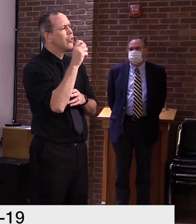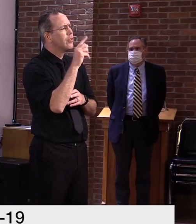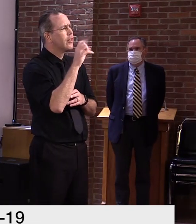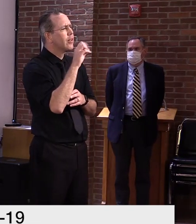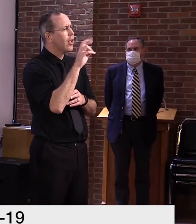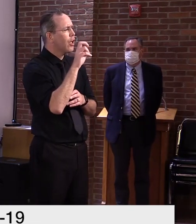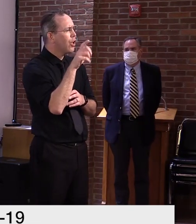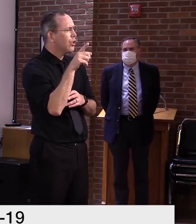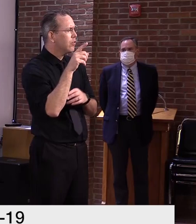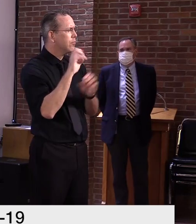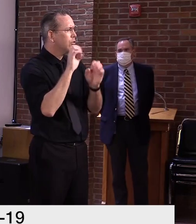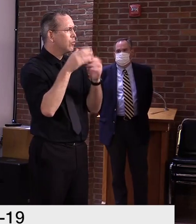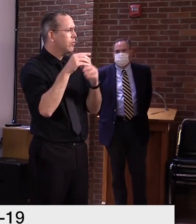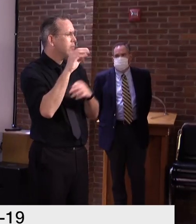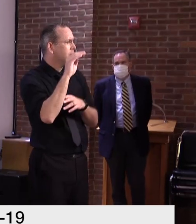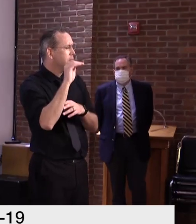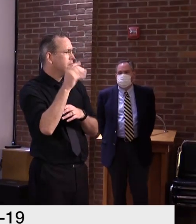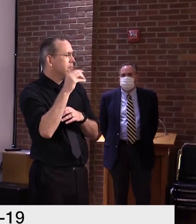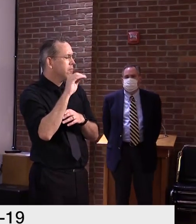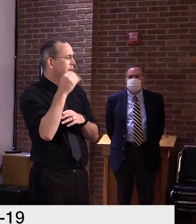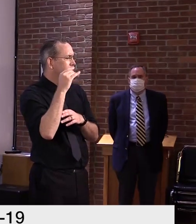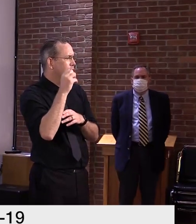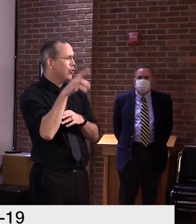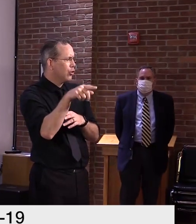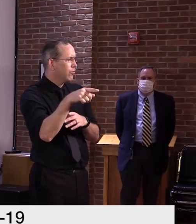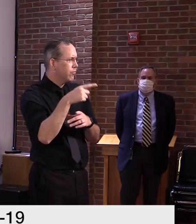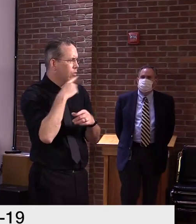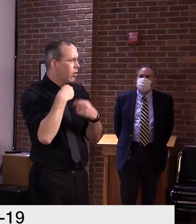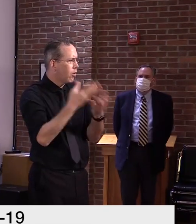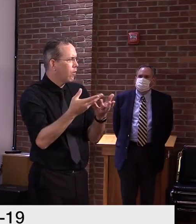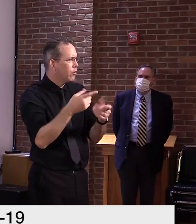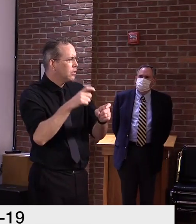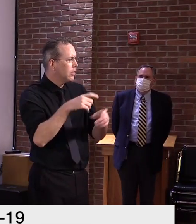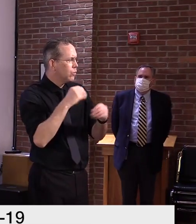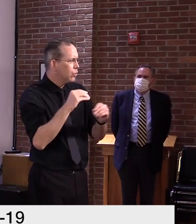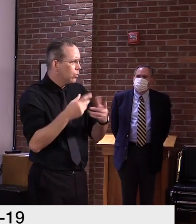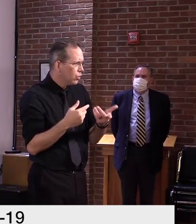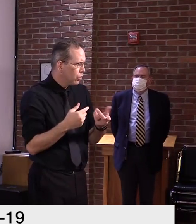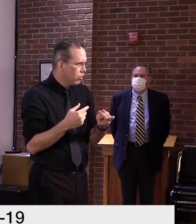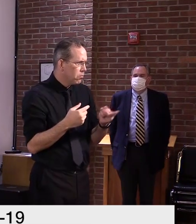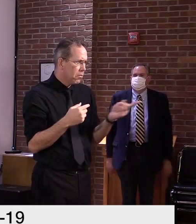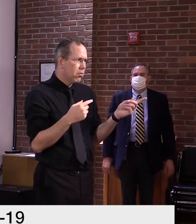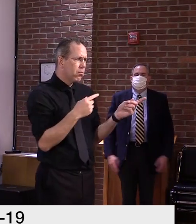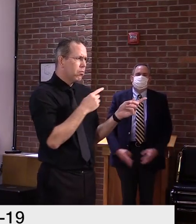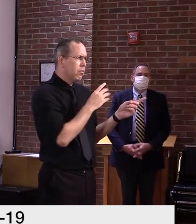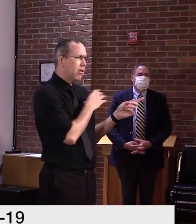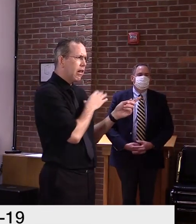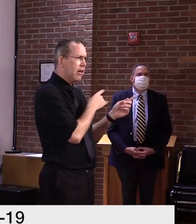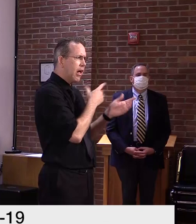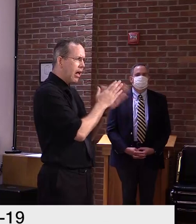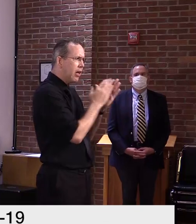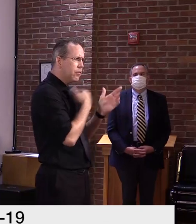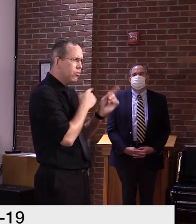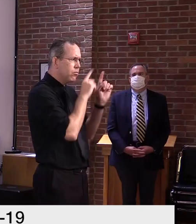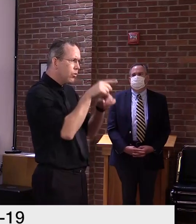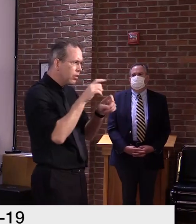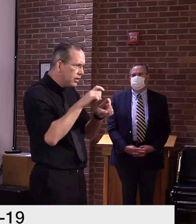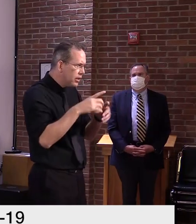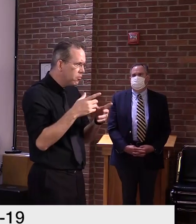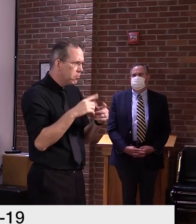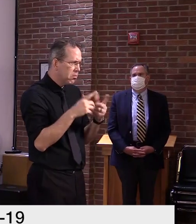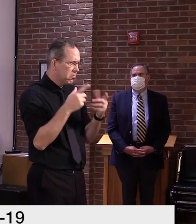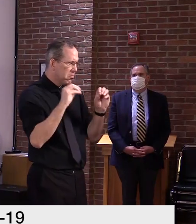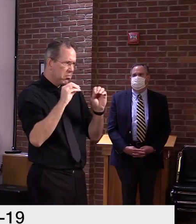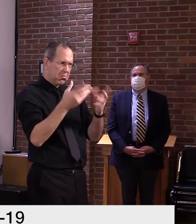outbreak being discovered. Uh, the clinic told me that they had requested these test kits from the state repeatedly and hadn't been implemented in that.